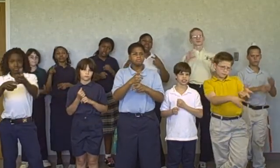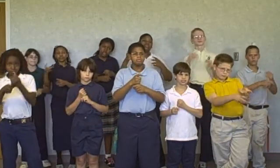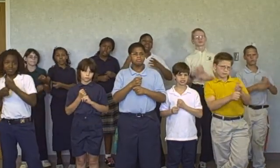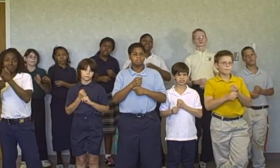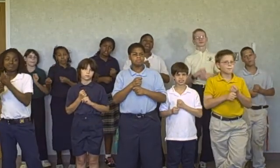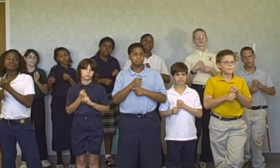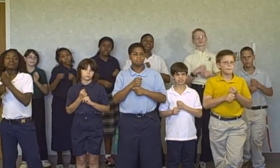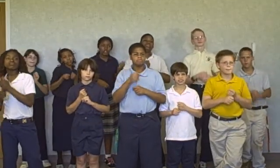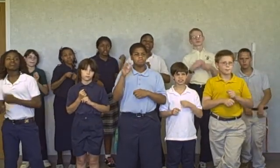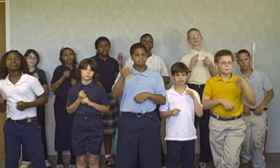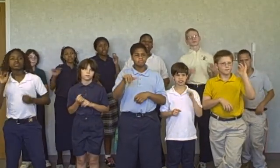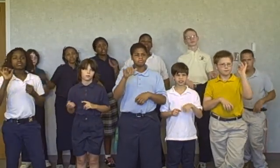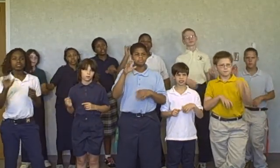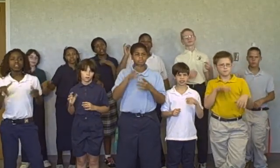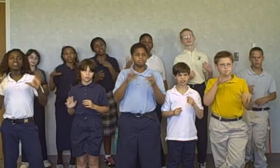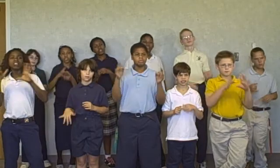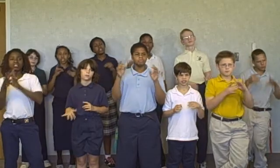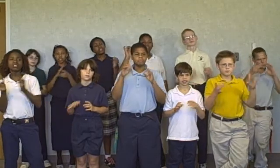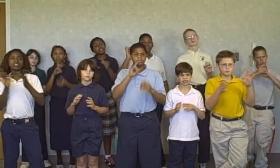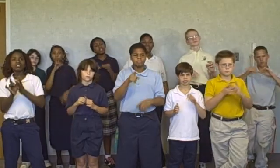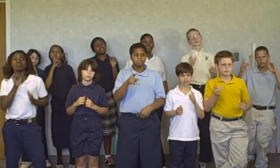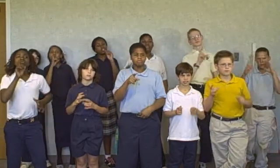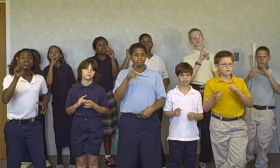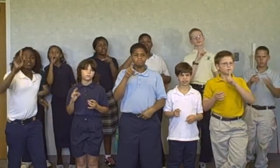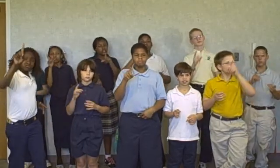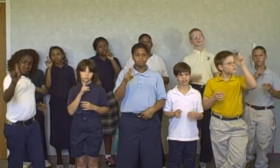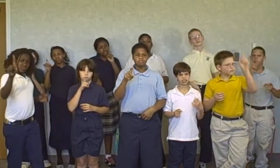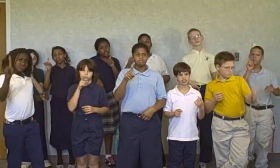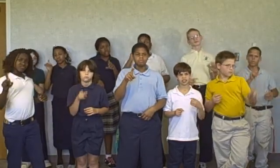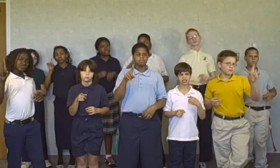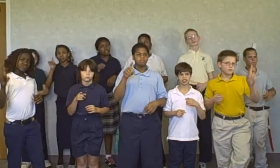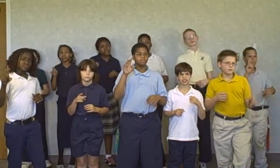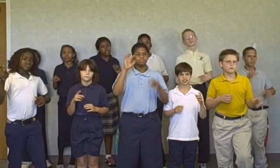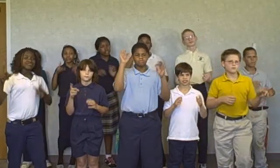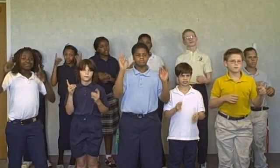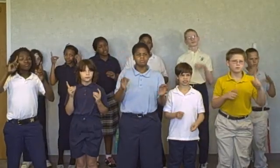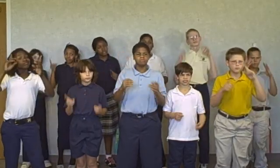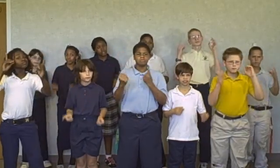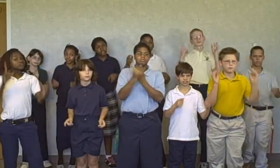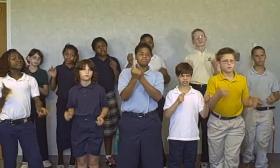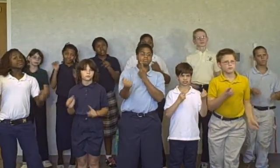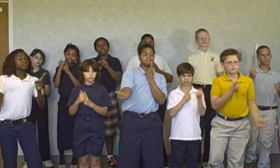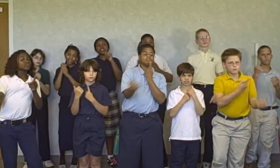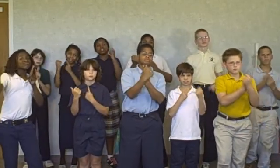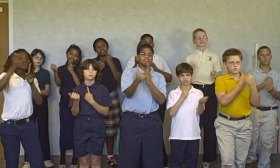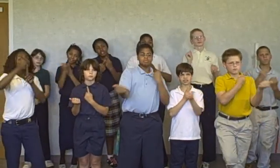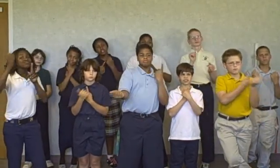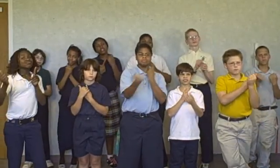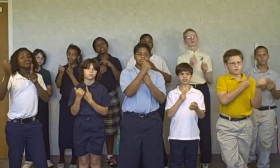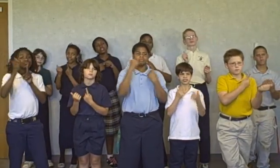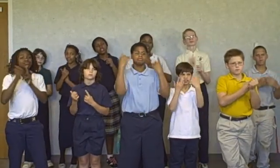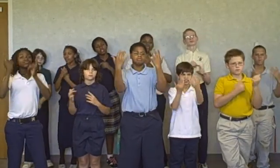Cause when they own the information, oh, they can mend it all they want. That's why we're waiting,